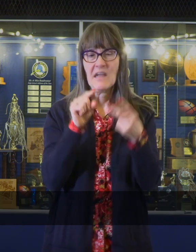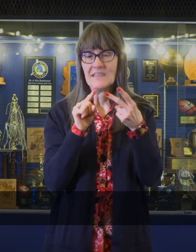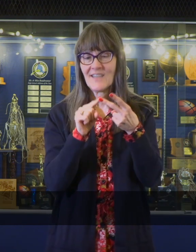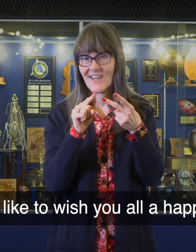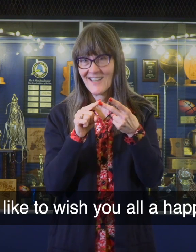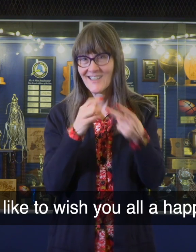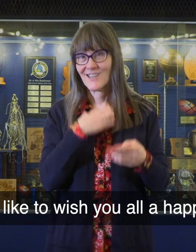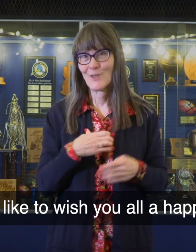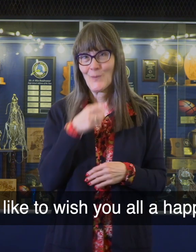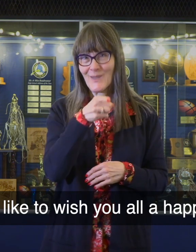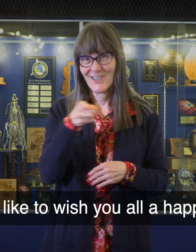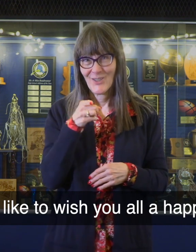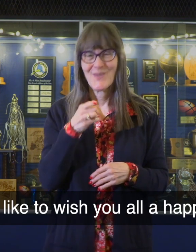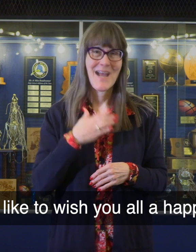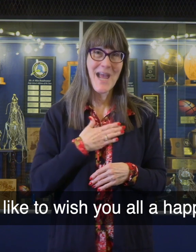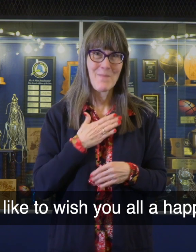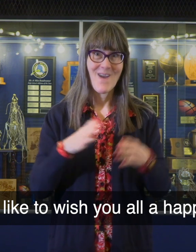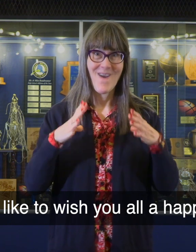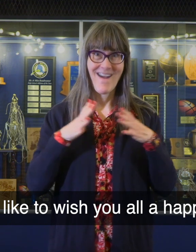And secondly, I'd like to wish you all happy holidays.